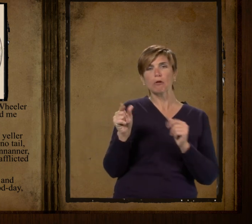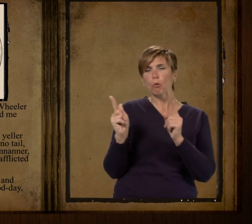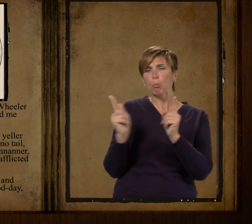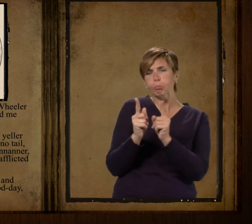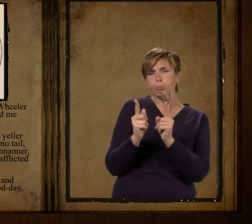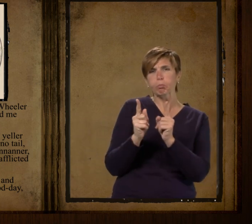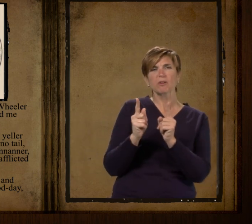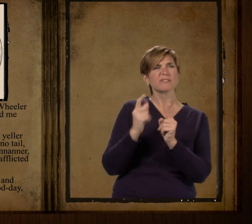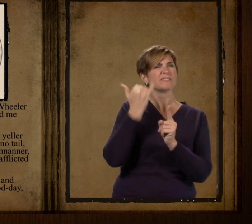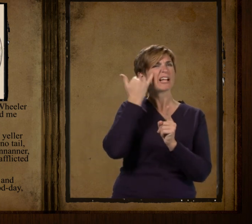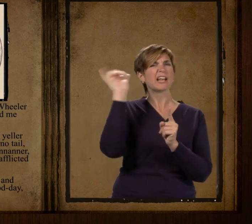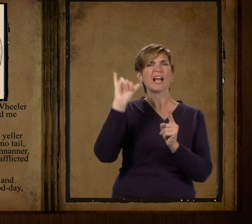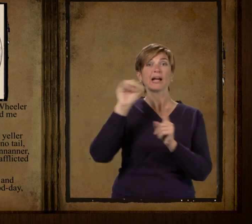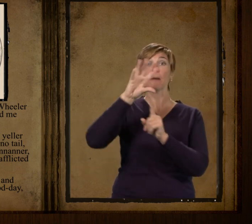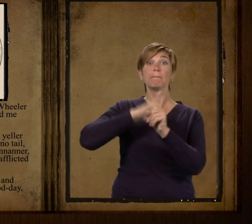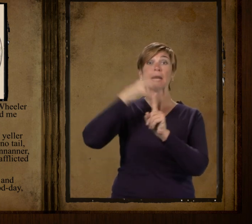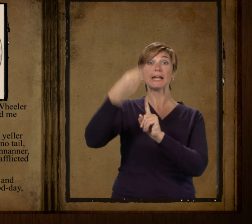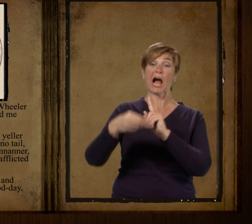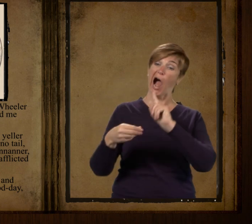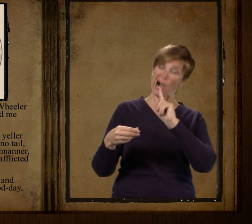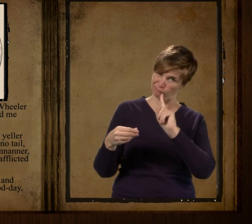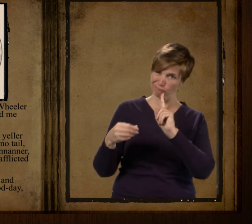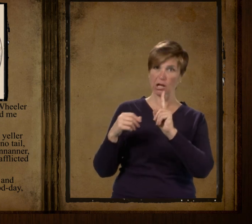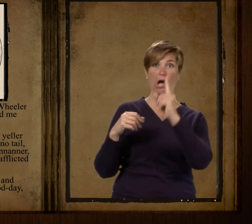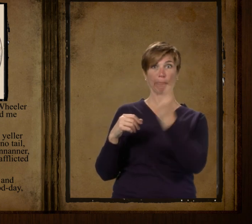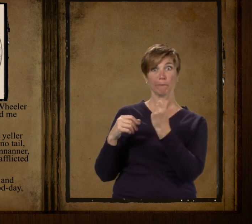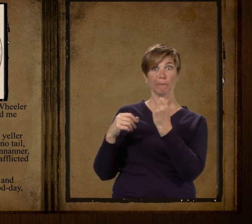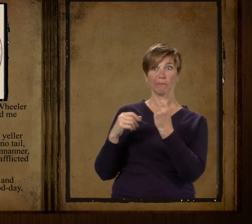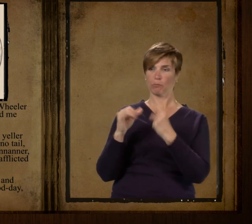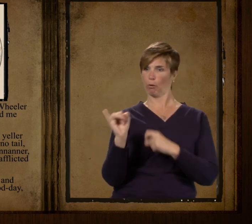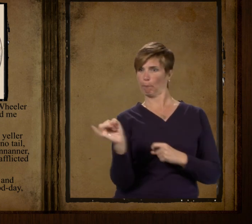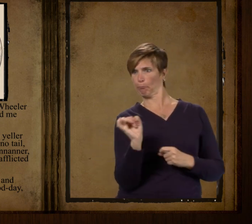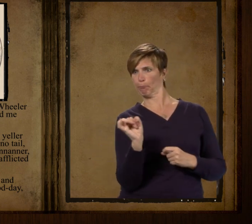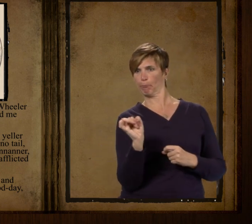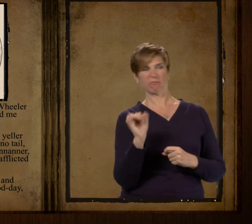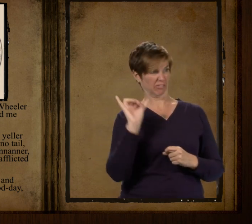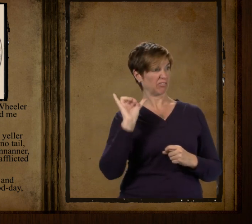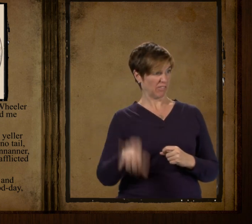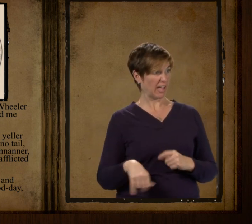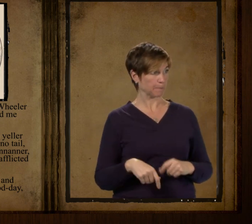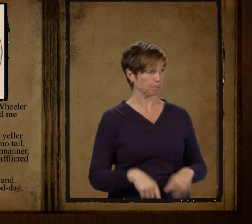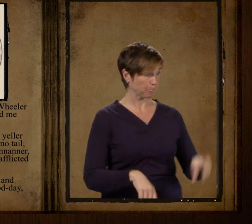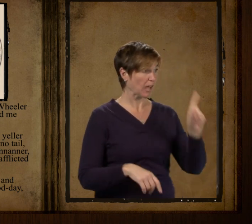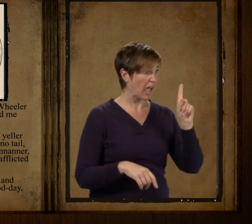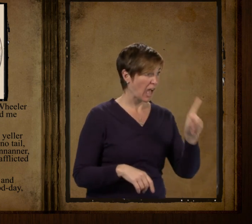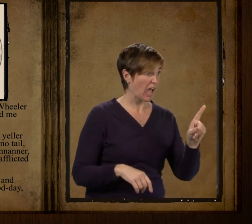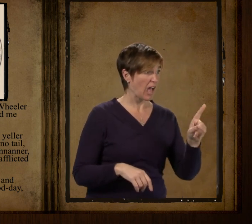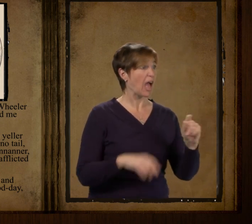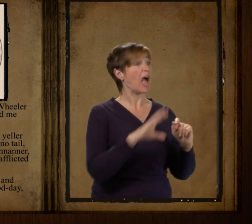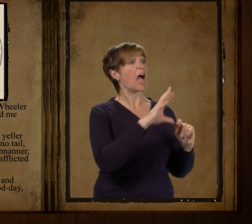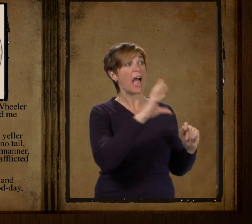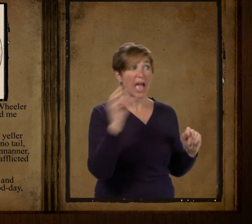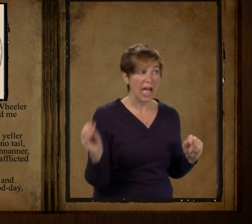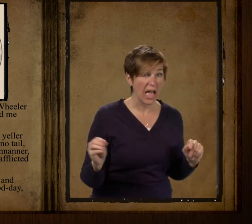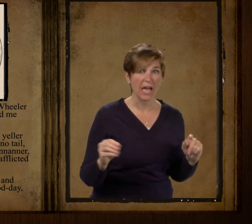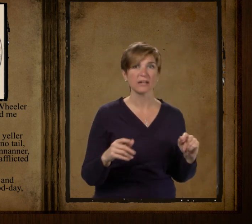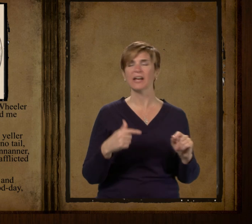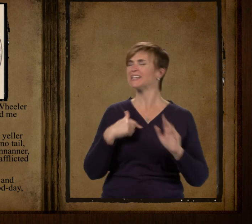oh hang Smiley and his afflicted cow I muttered good naturedly and bidding